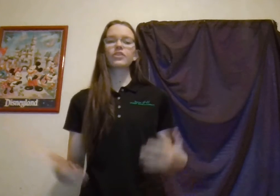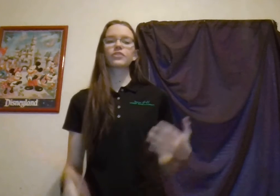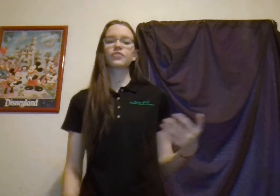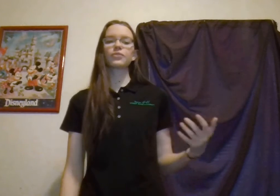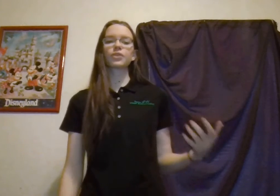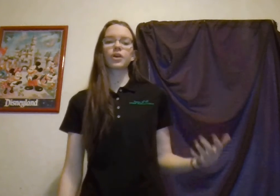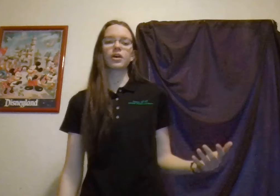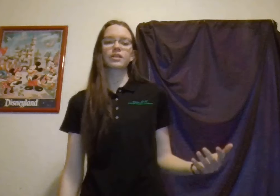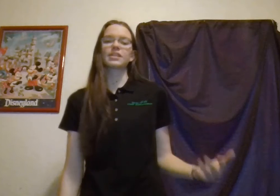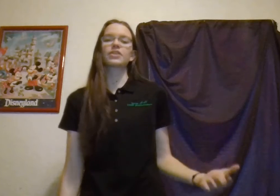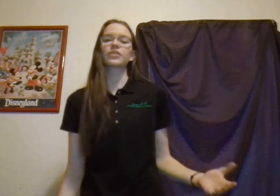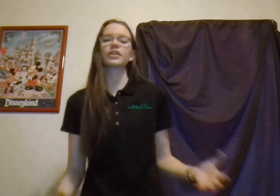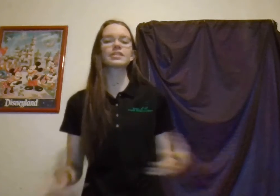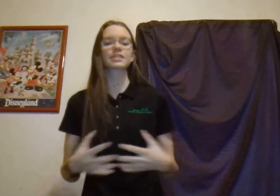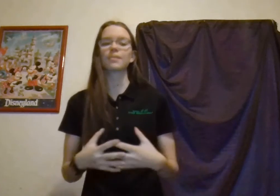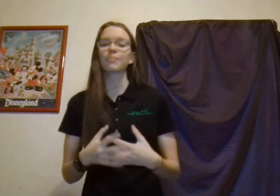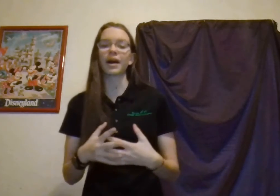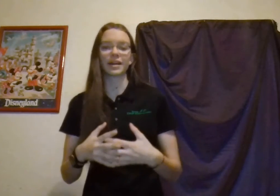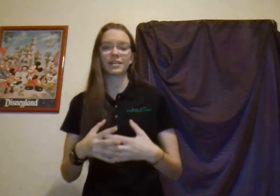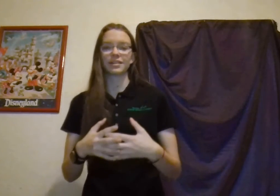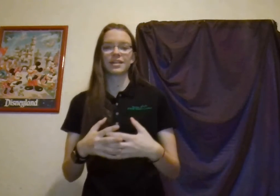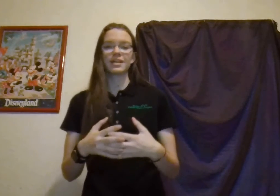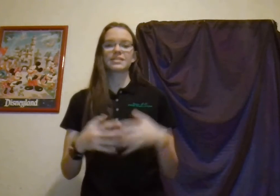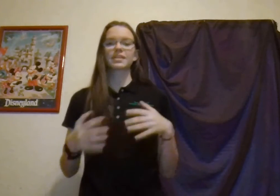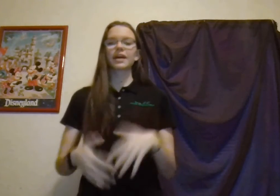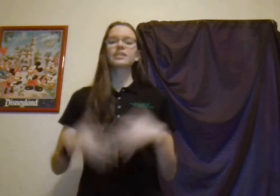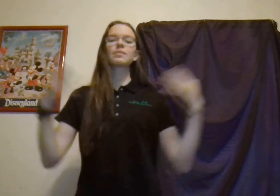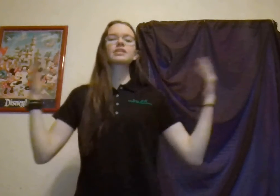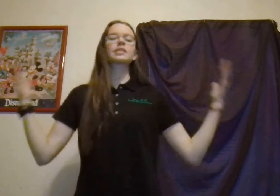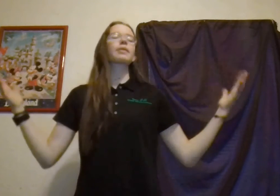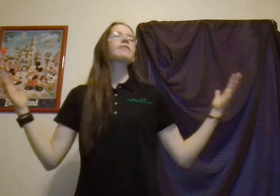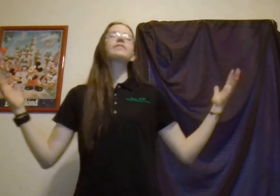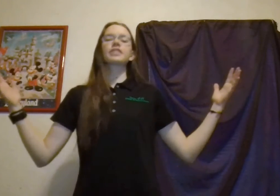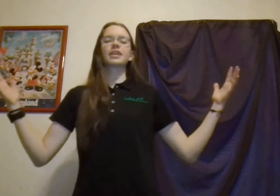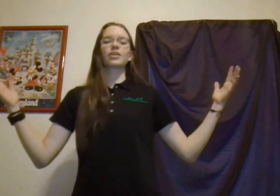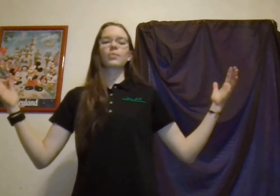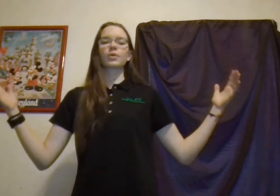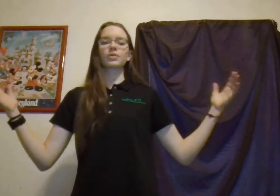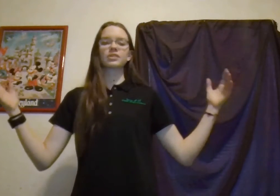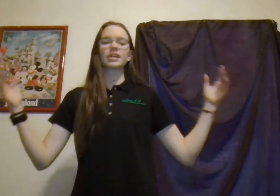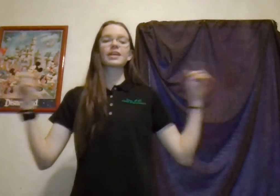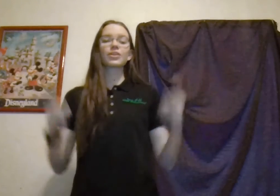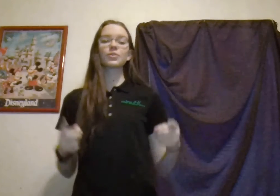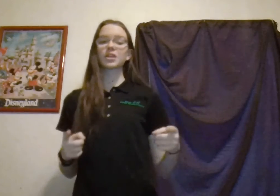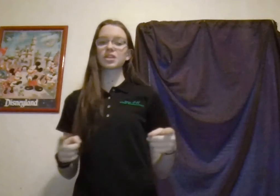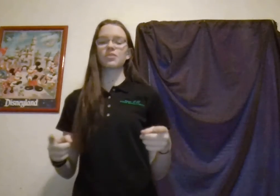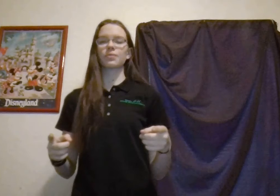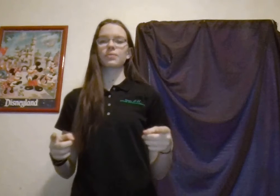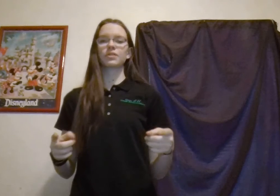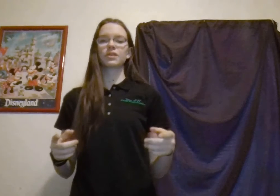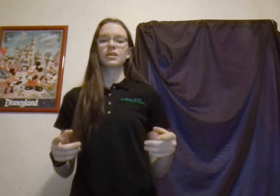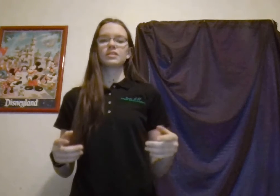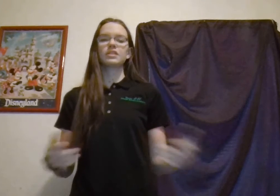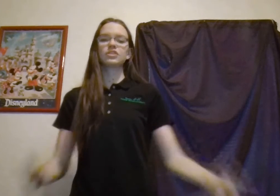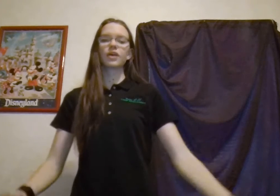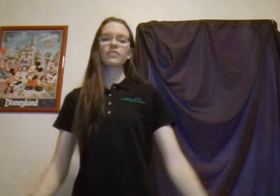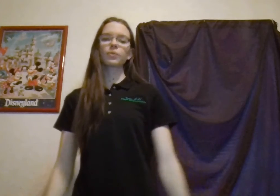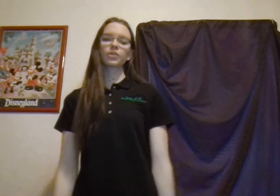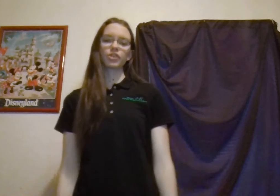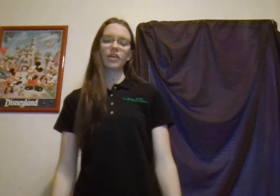your food cooks and ingredients combine. Science makes up everything in our world, including you. Did you ever wonder how